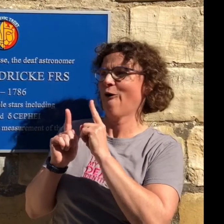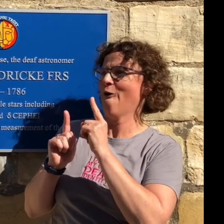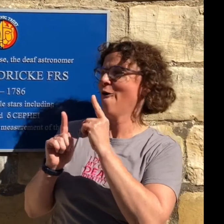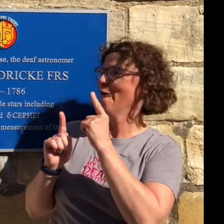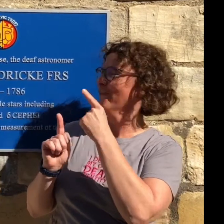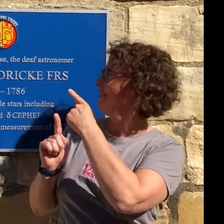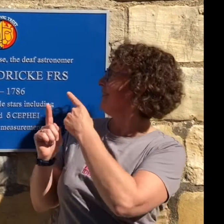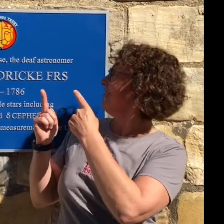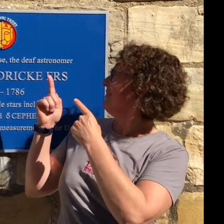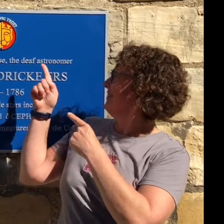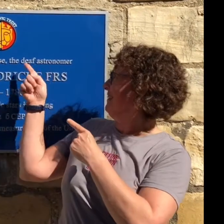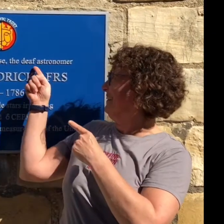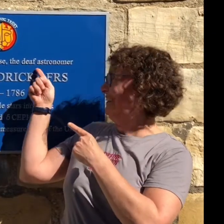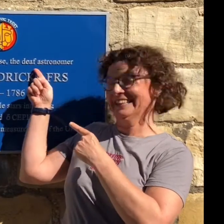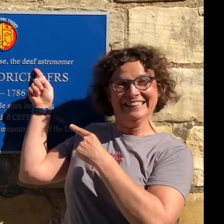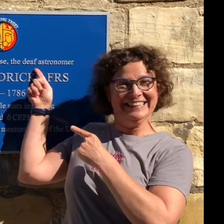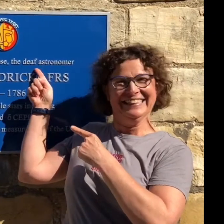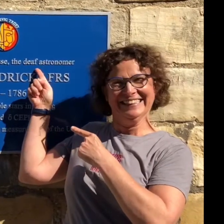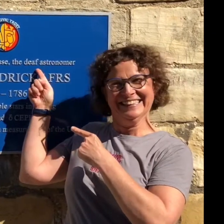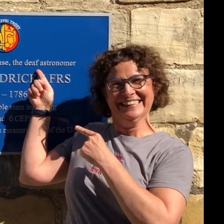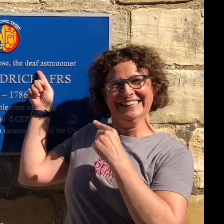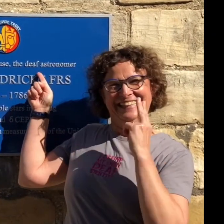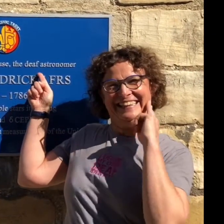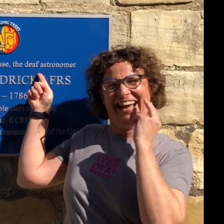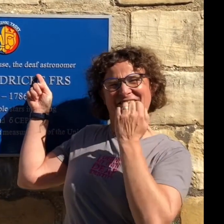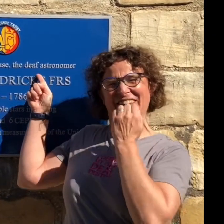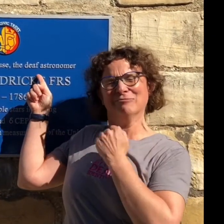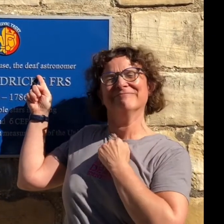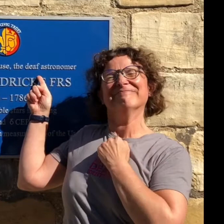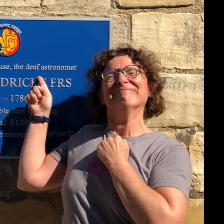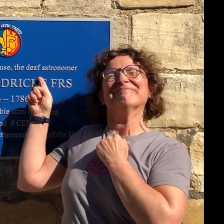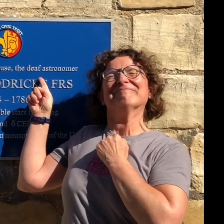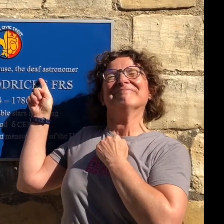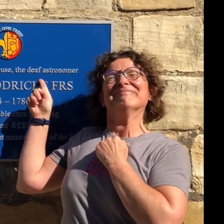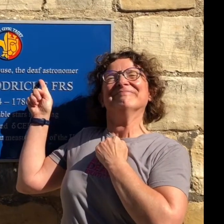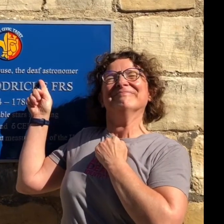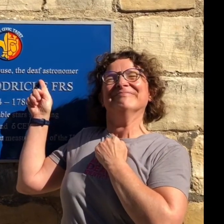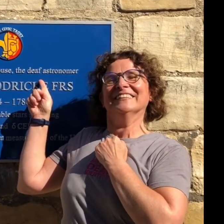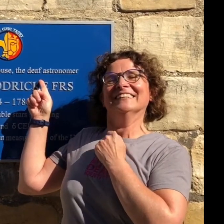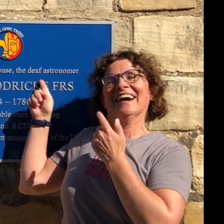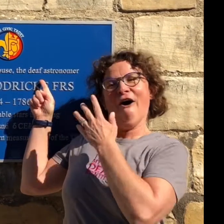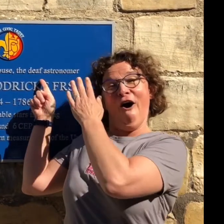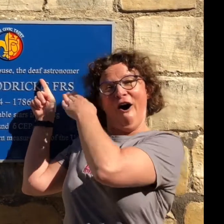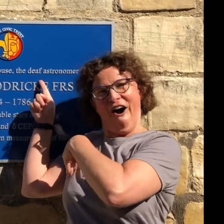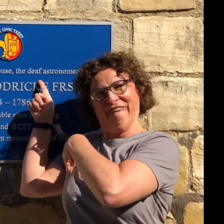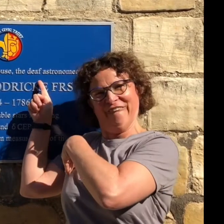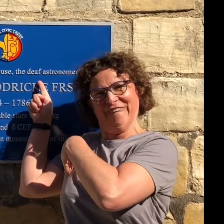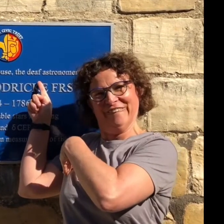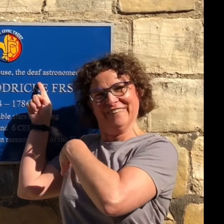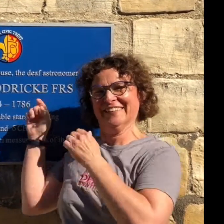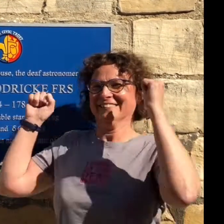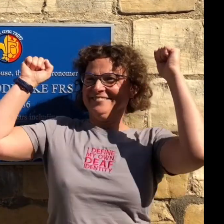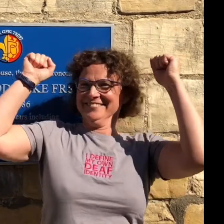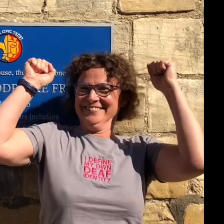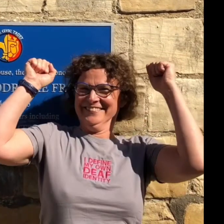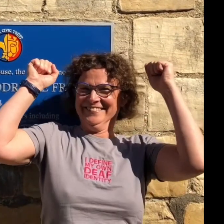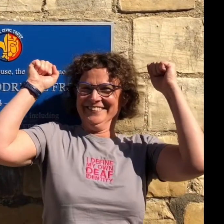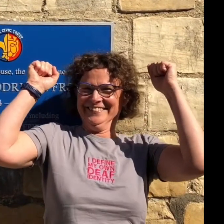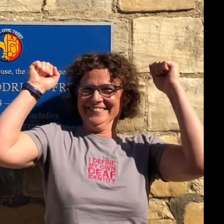of example and more here also, the word here, in the past it said deaf and dumb and that's no longer appropriate so we